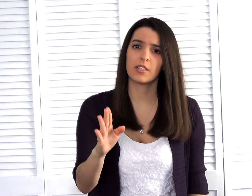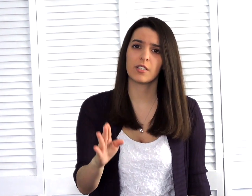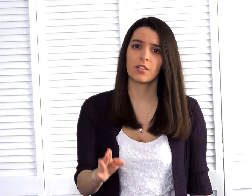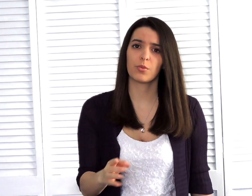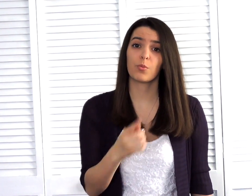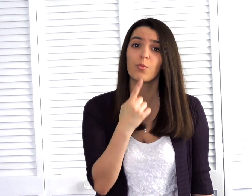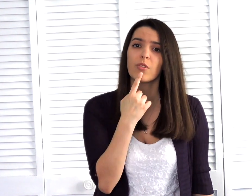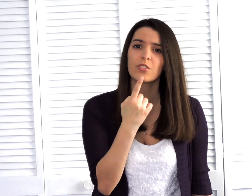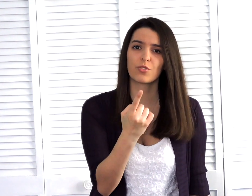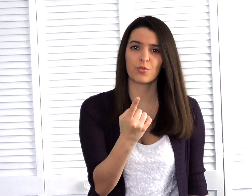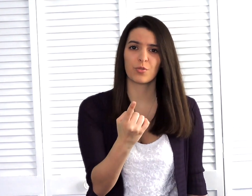what's true.